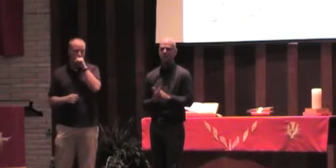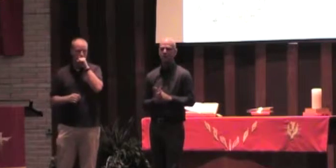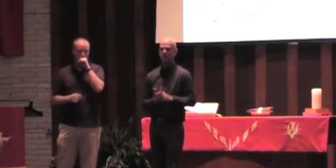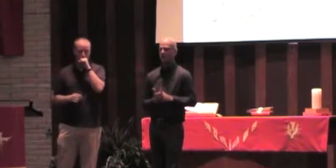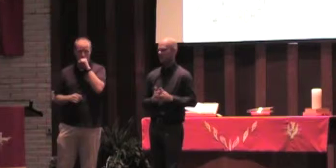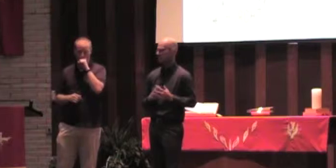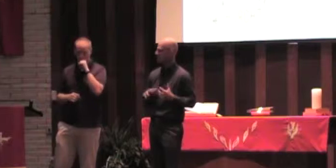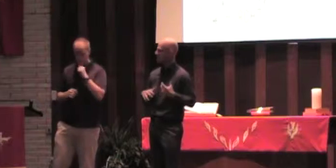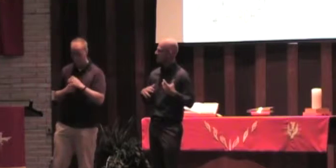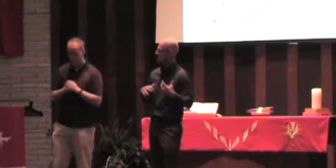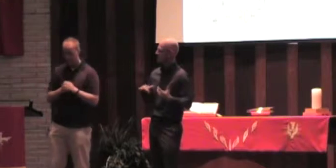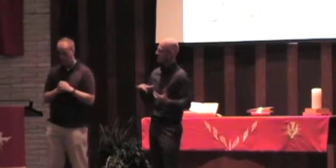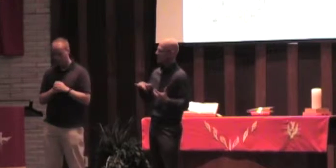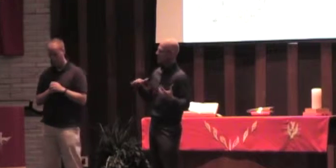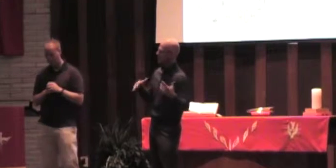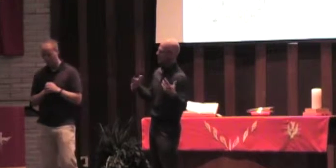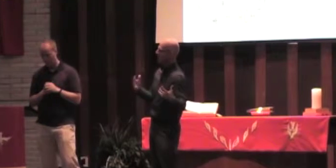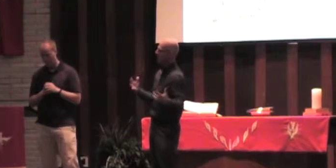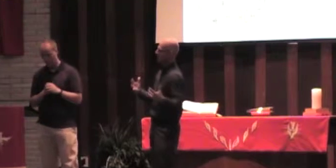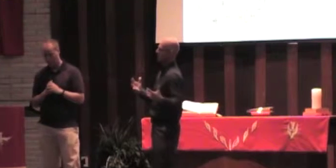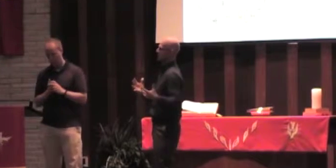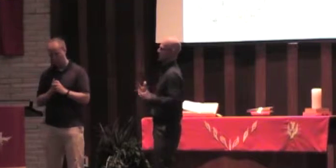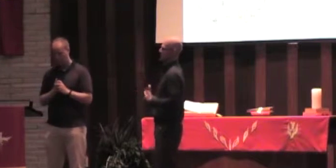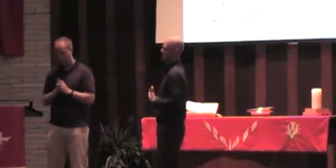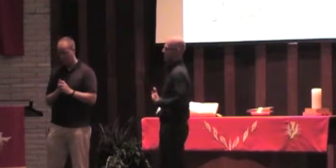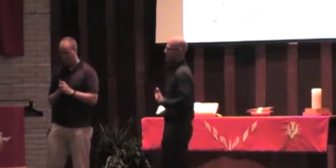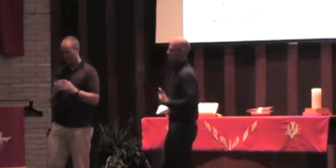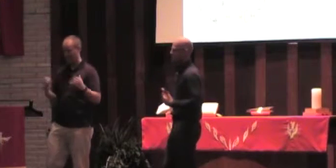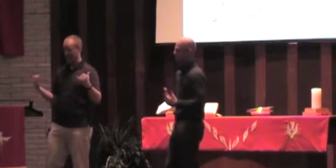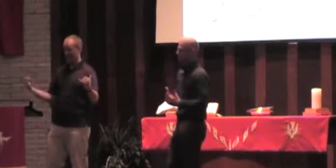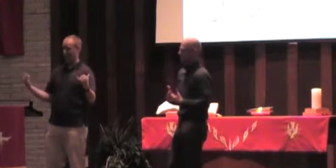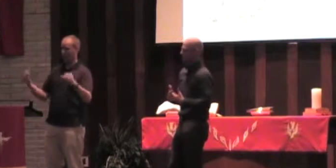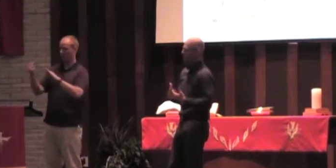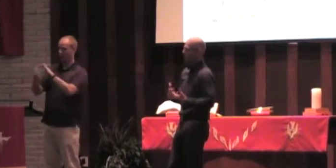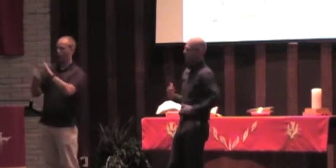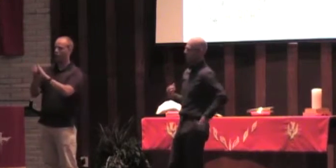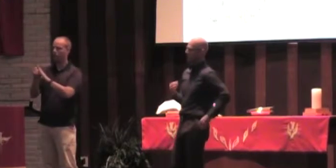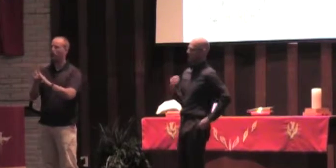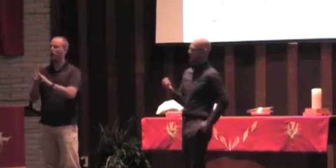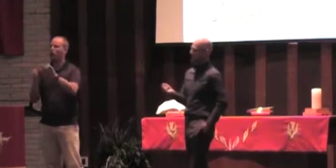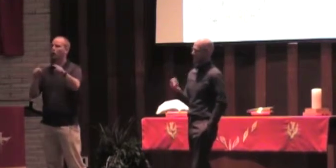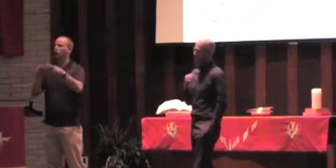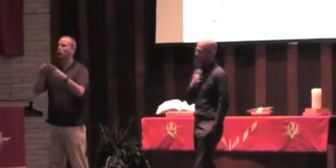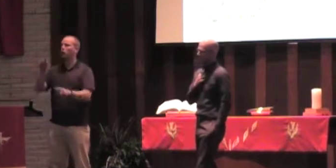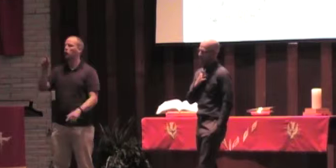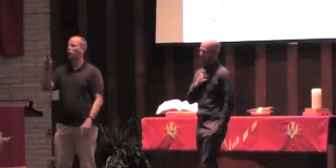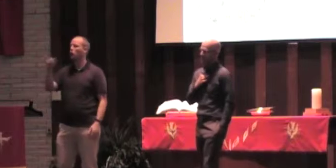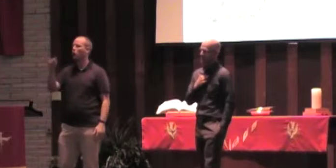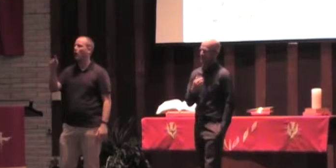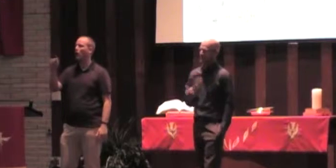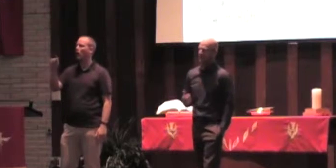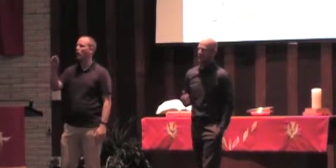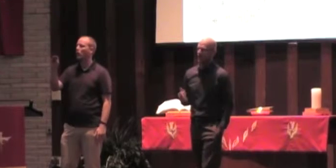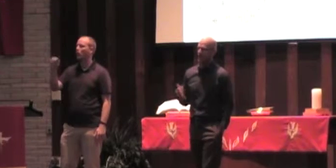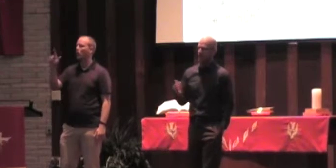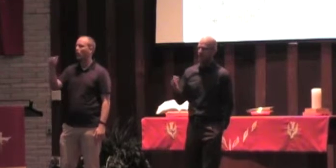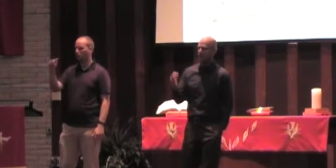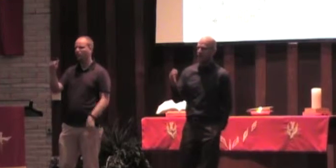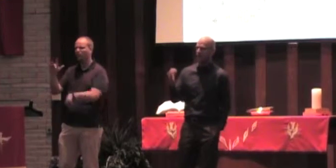I don't know if you've seen this in modern day terms, but I was in Guatemala. I've been there a couple of times.